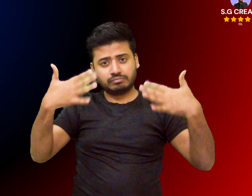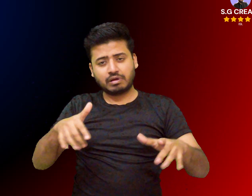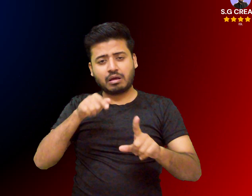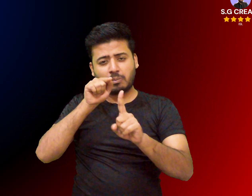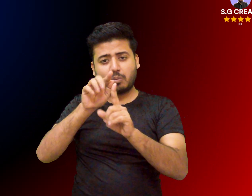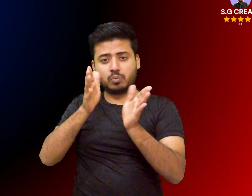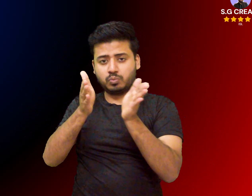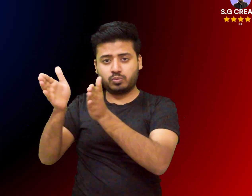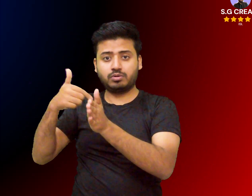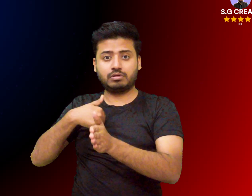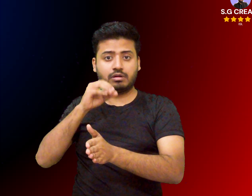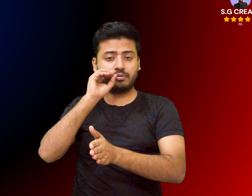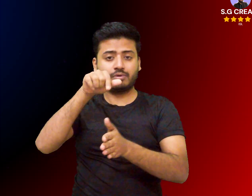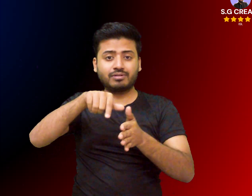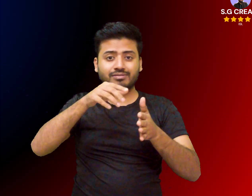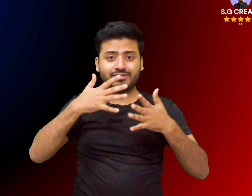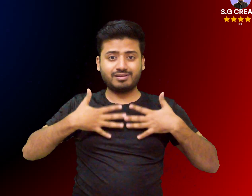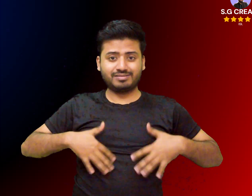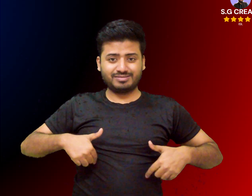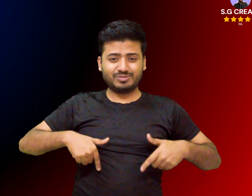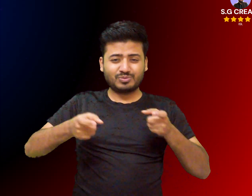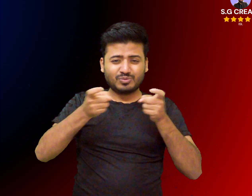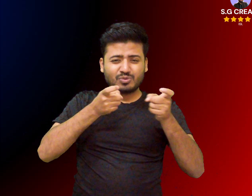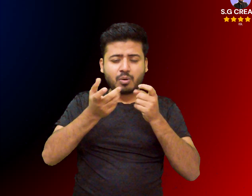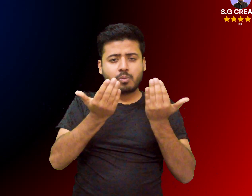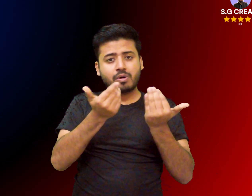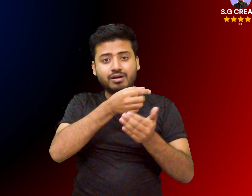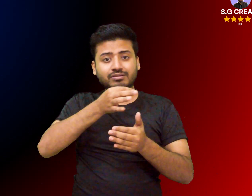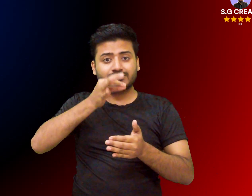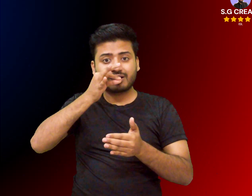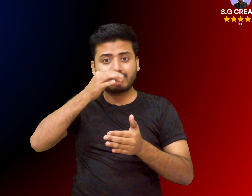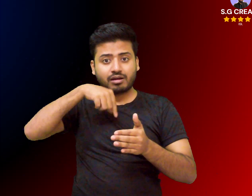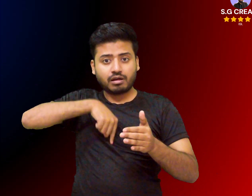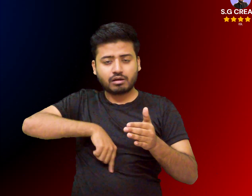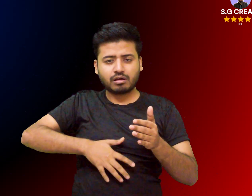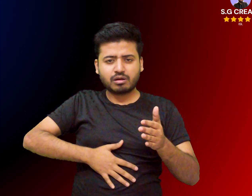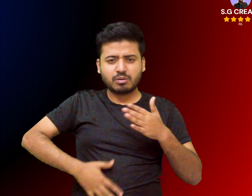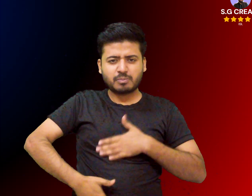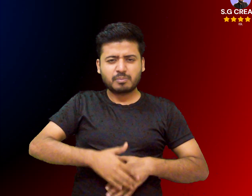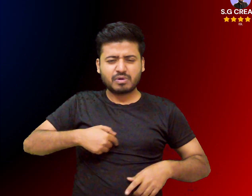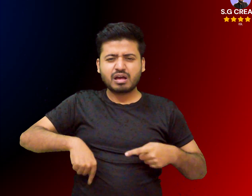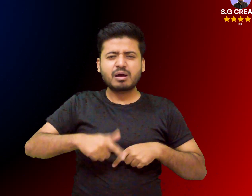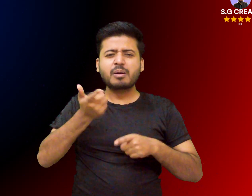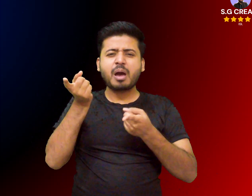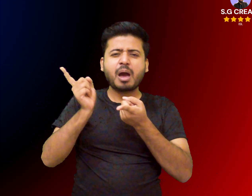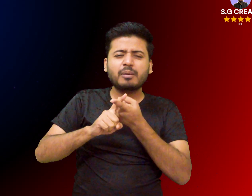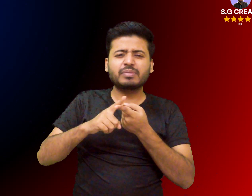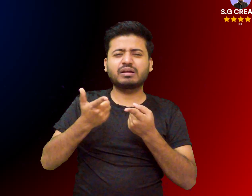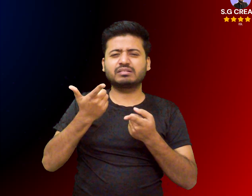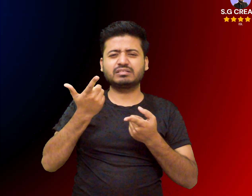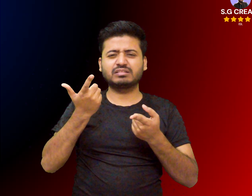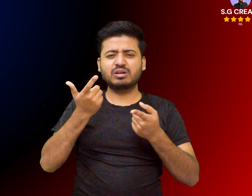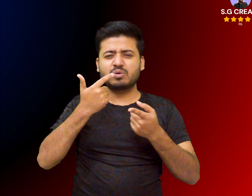breakouts improve hydration and protect the skin from sun damage and aging important considerations